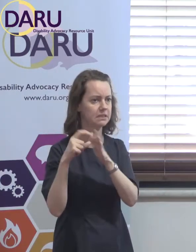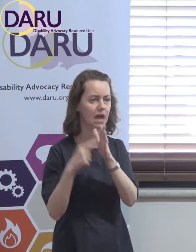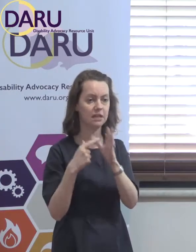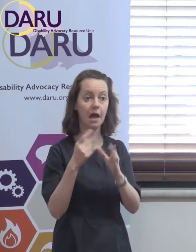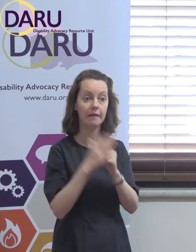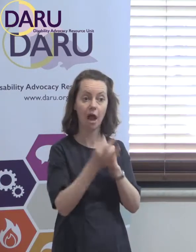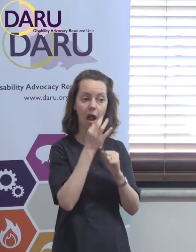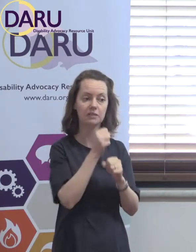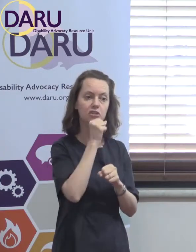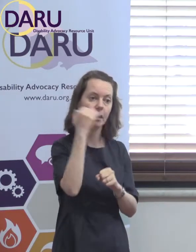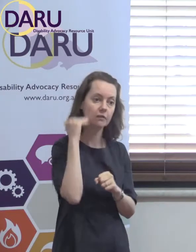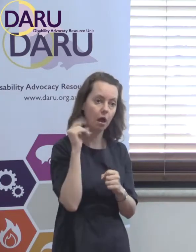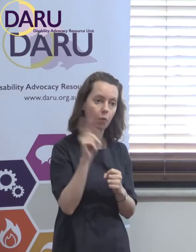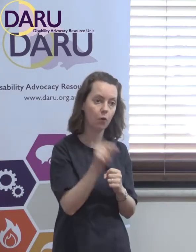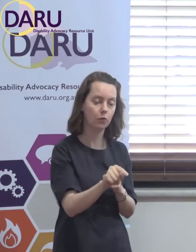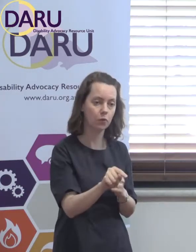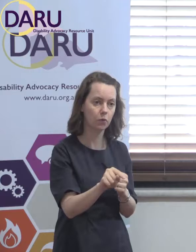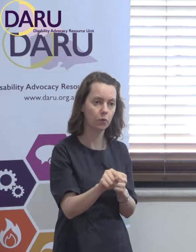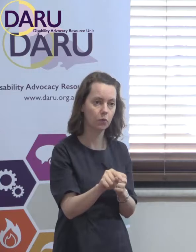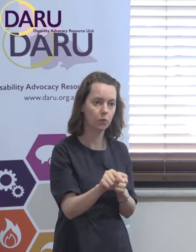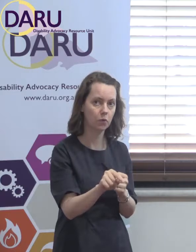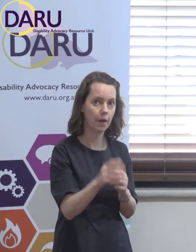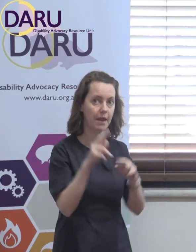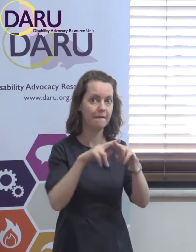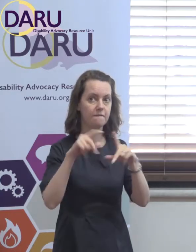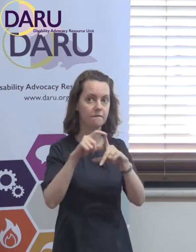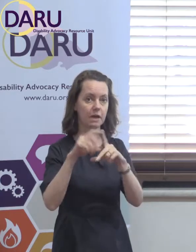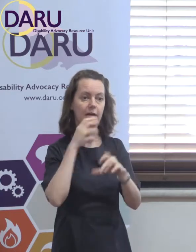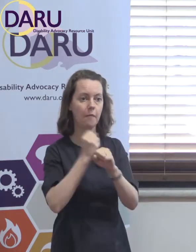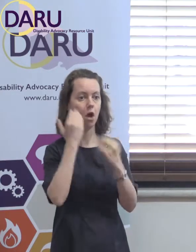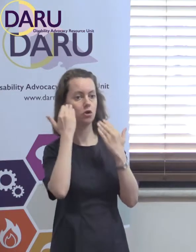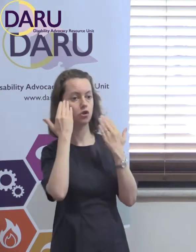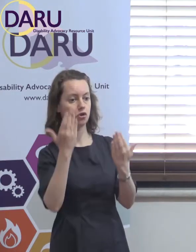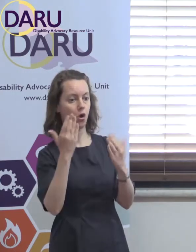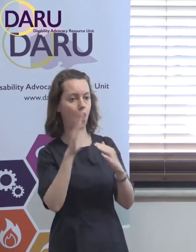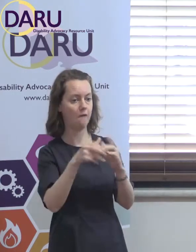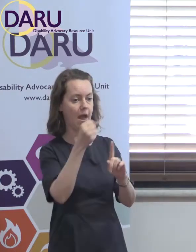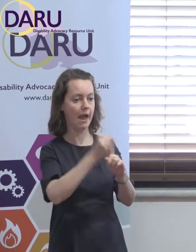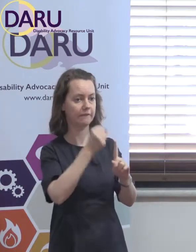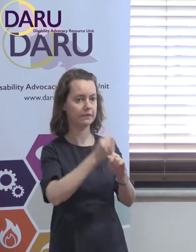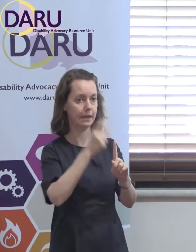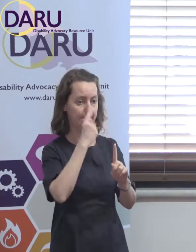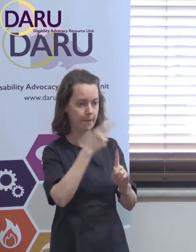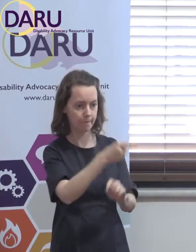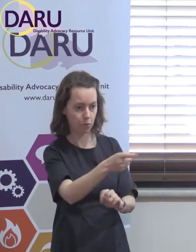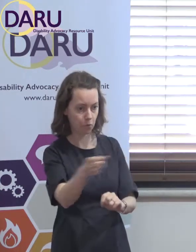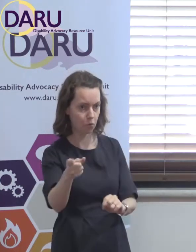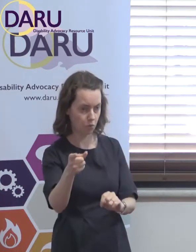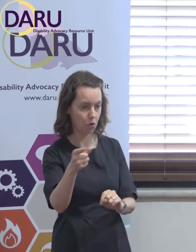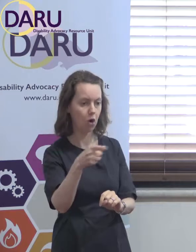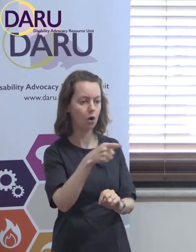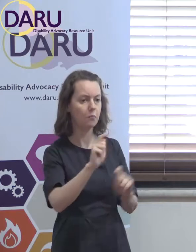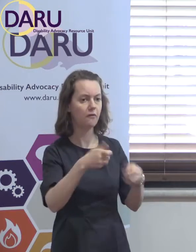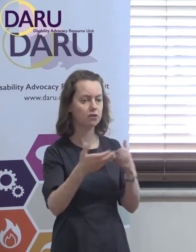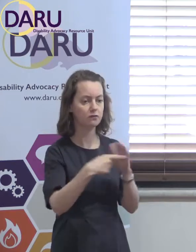the gender. There is no data in the federal funding about what gender the clients are. That's madness, isn't it? But they've never asked, so nobody's ever told them.